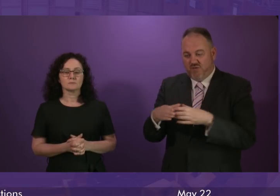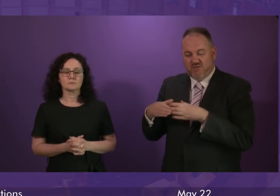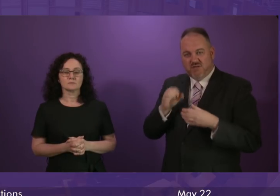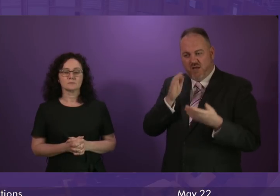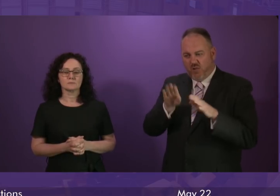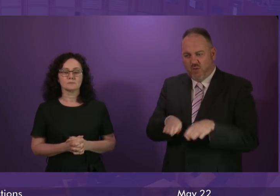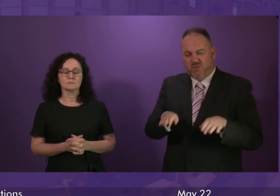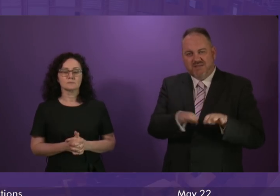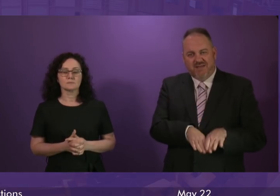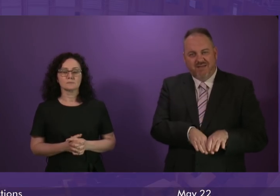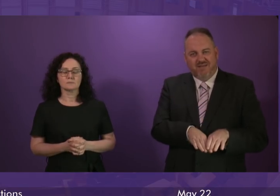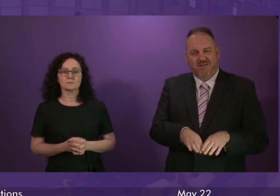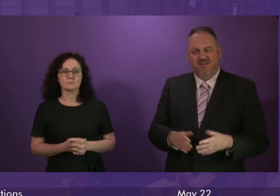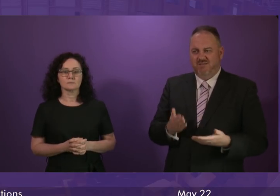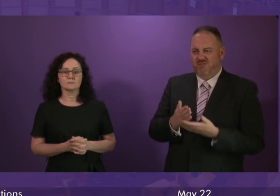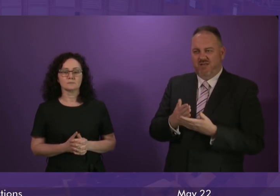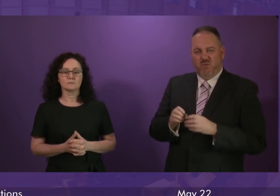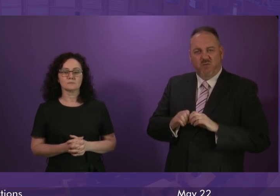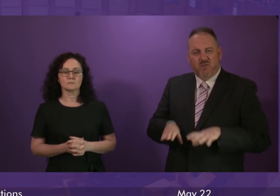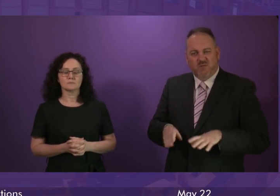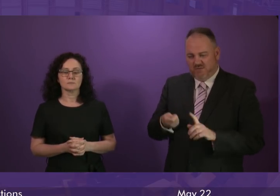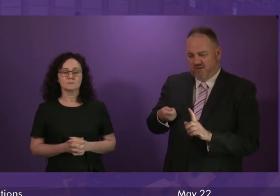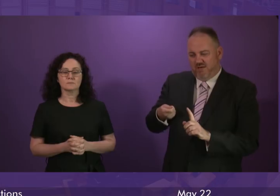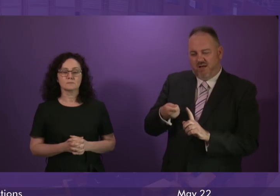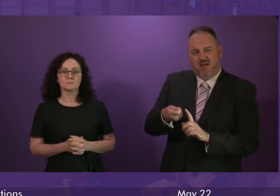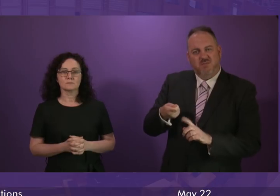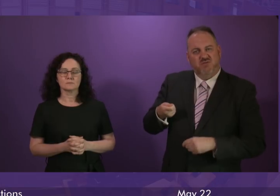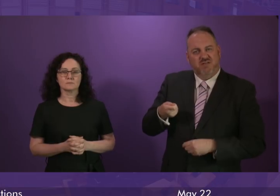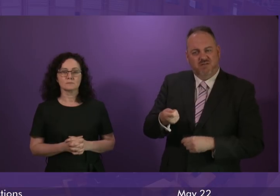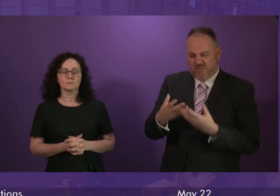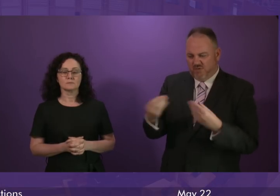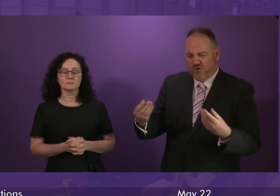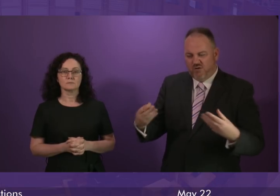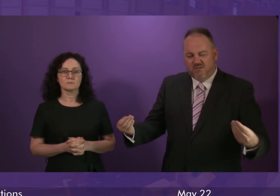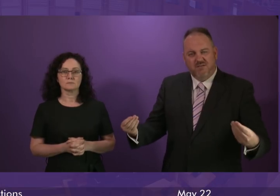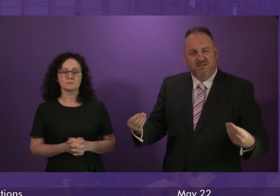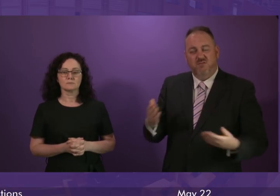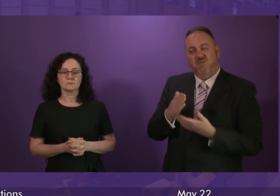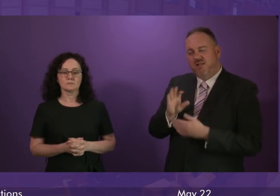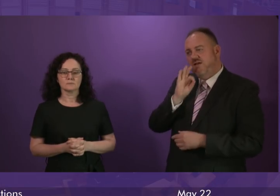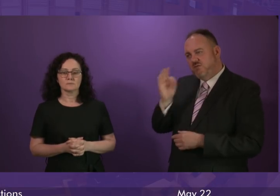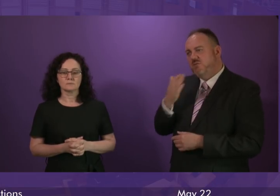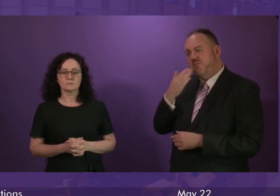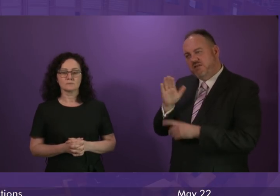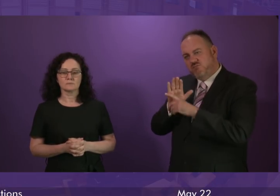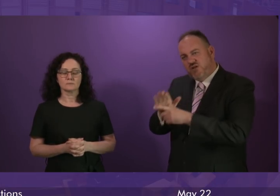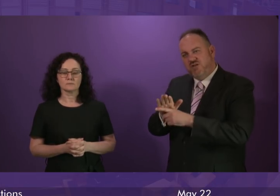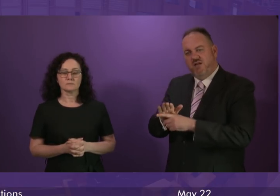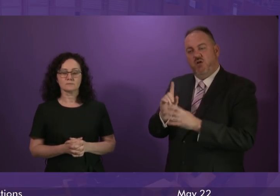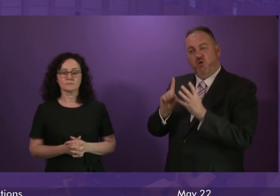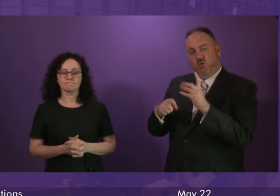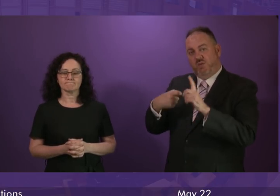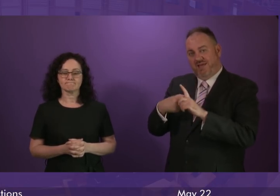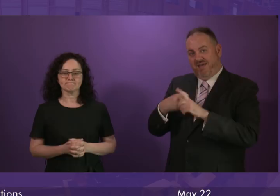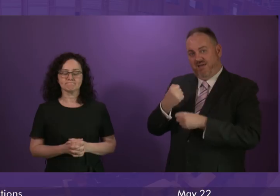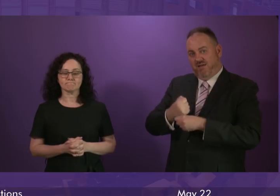Clydesdale. The risk is that we also lose the ATMs completely from that area. And will she and the Government continue their pressure on the UK Government as